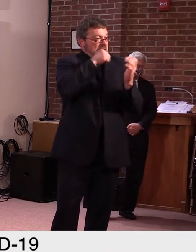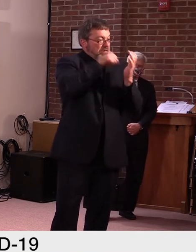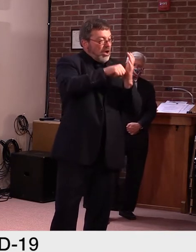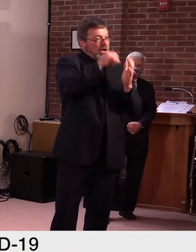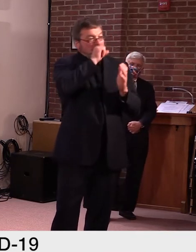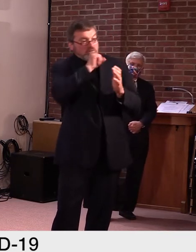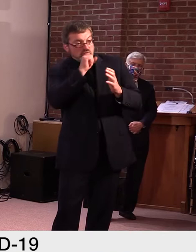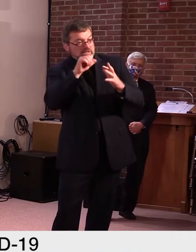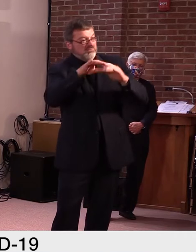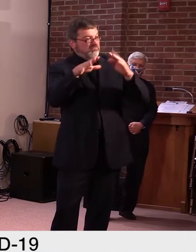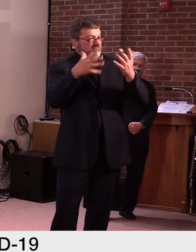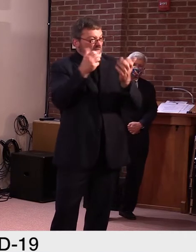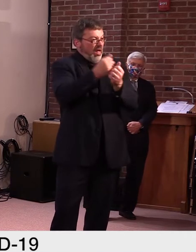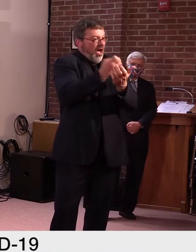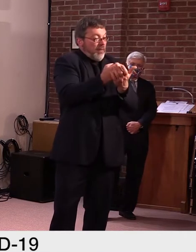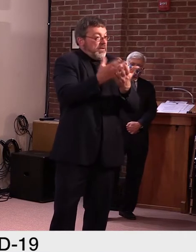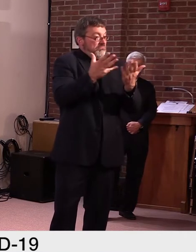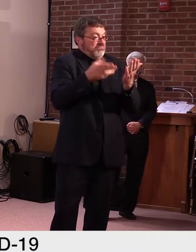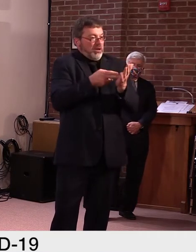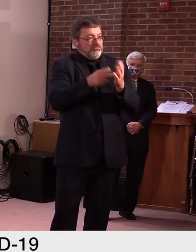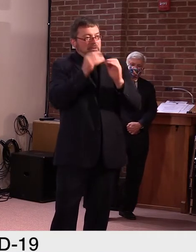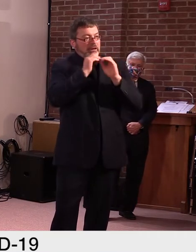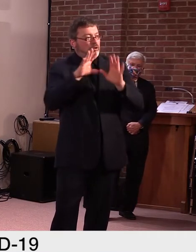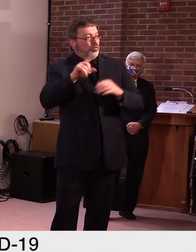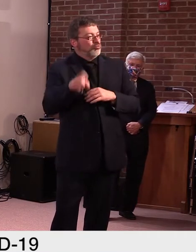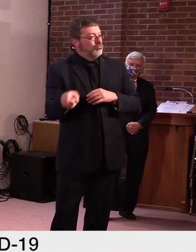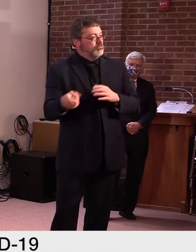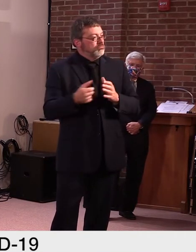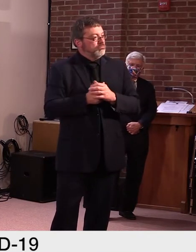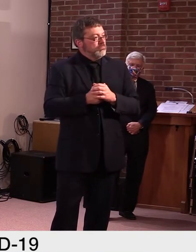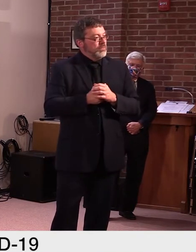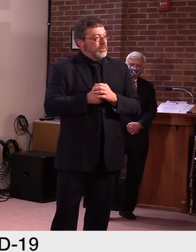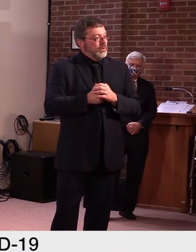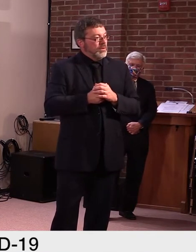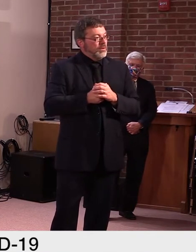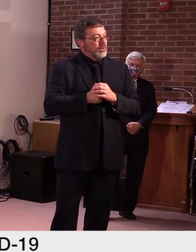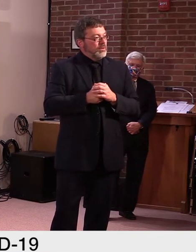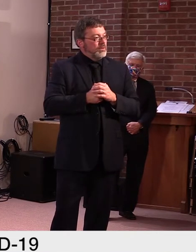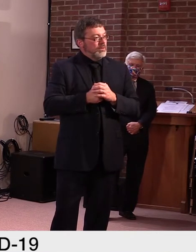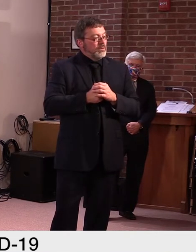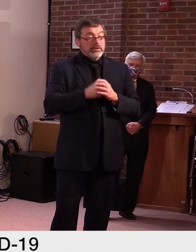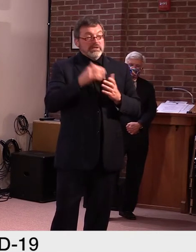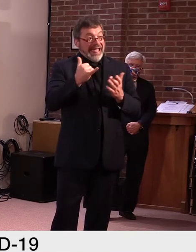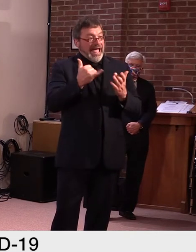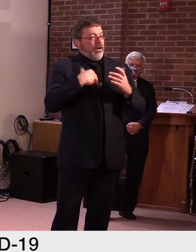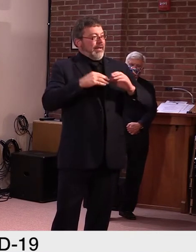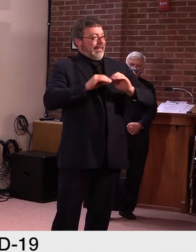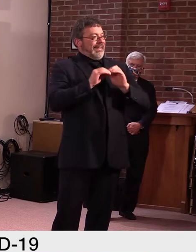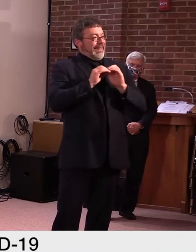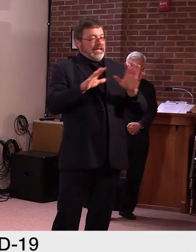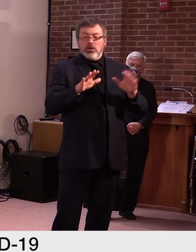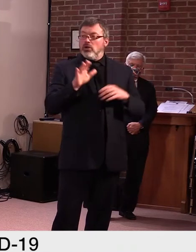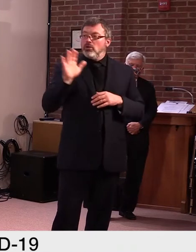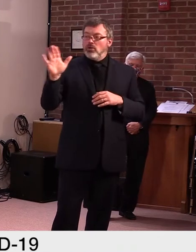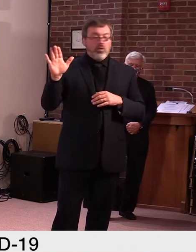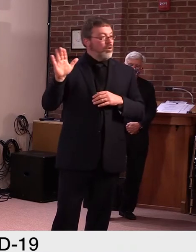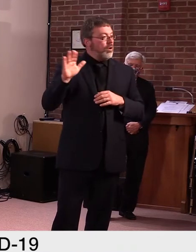question here. Uh, a follow-up on what you were talking about in the beginning here. Um,